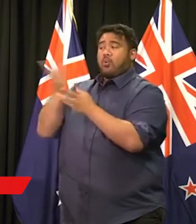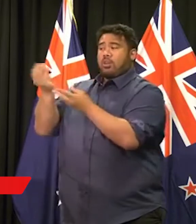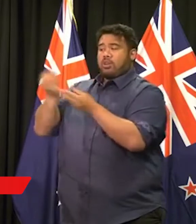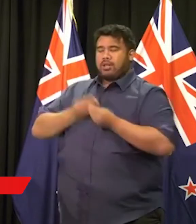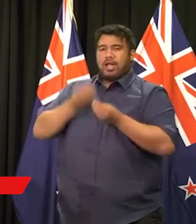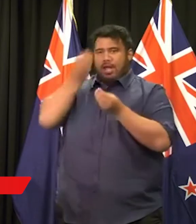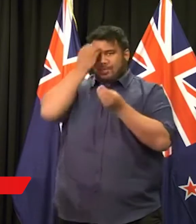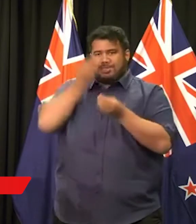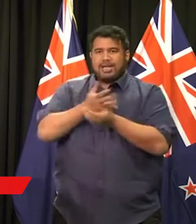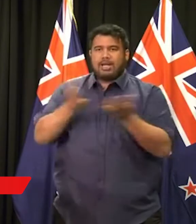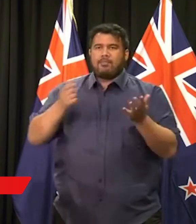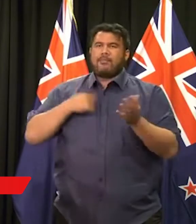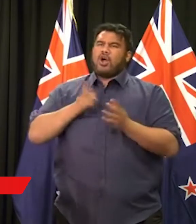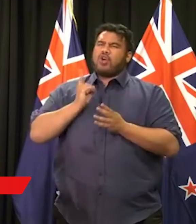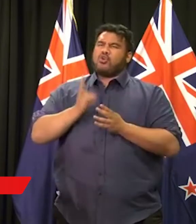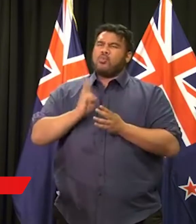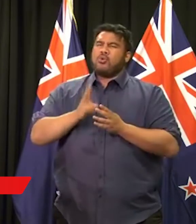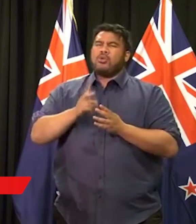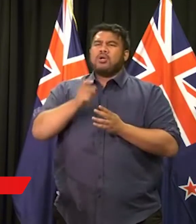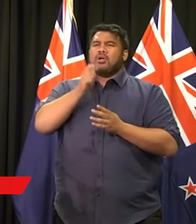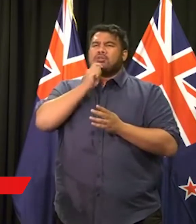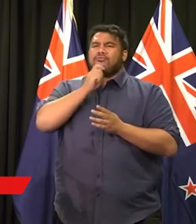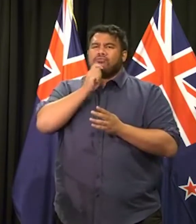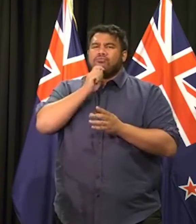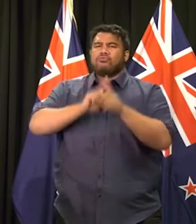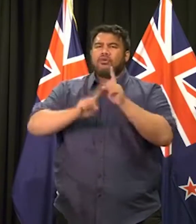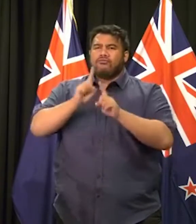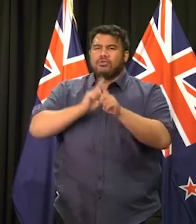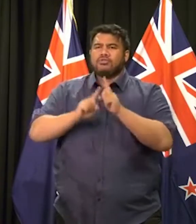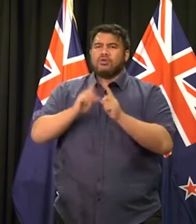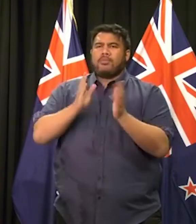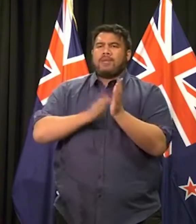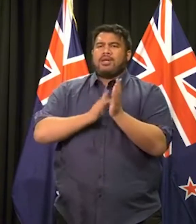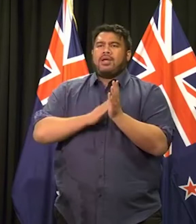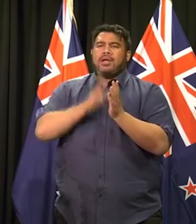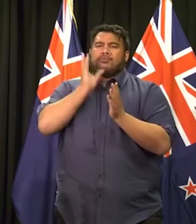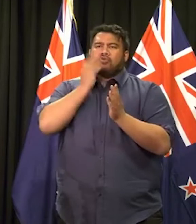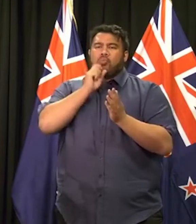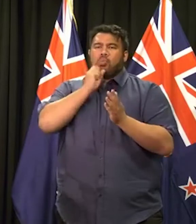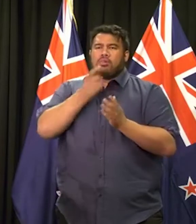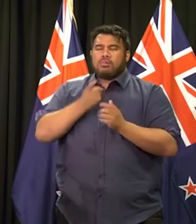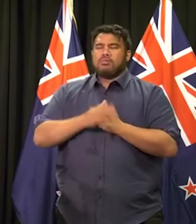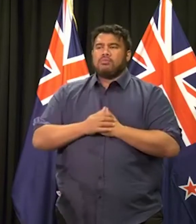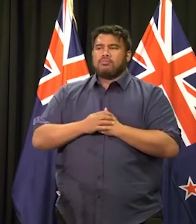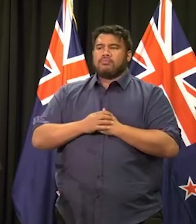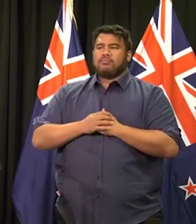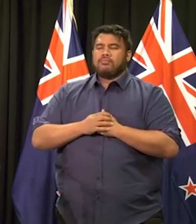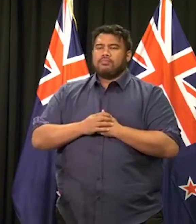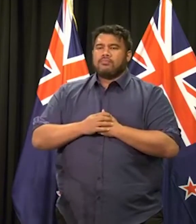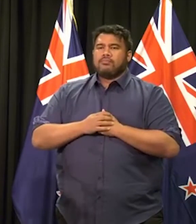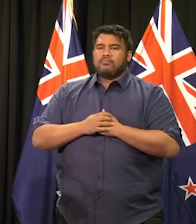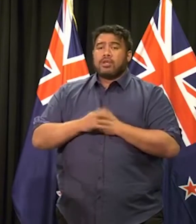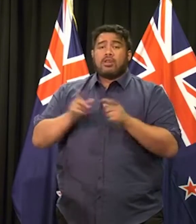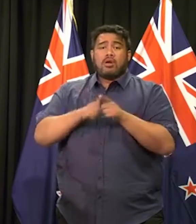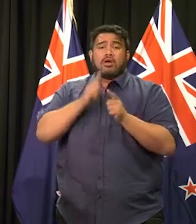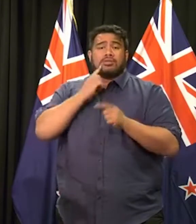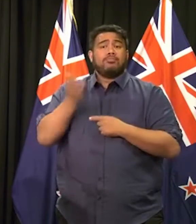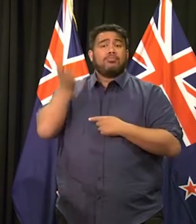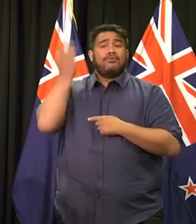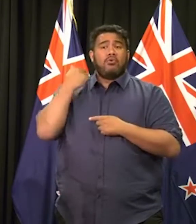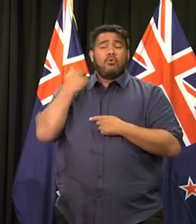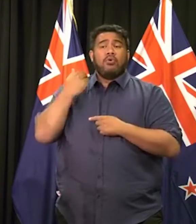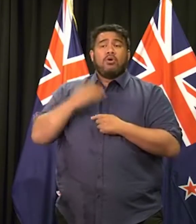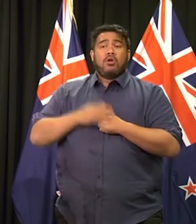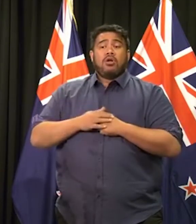usual post-Cabinet press conference. As I've already indicated, it's my intention that we will have an agency